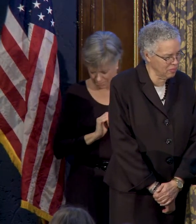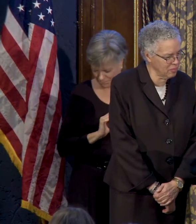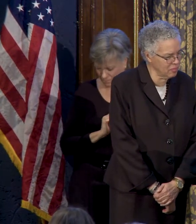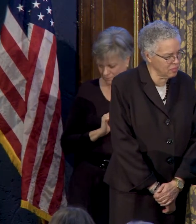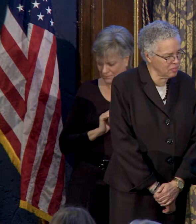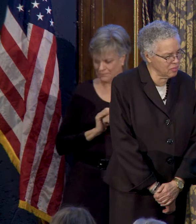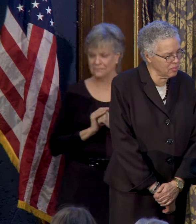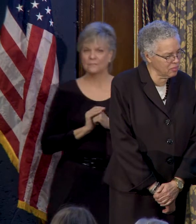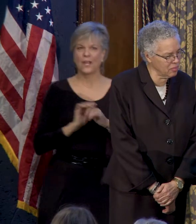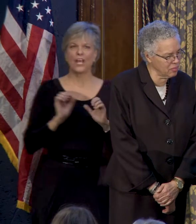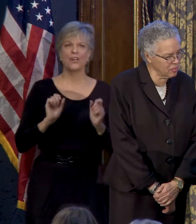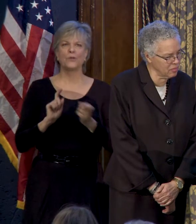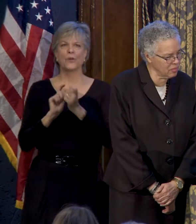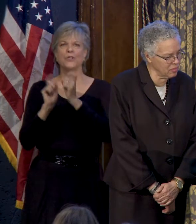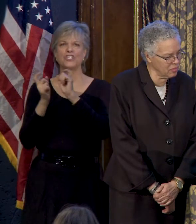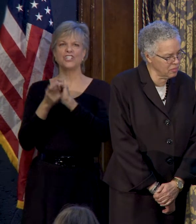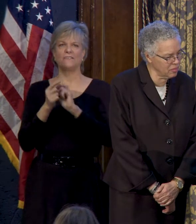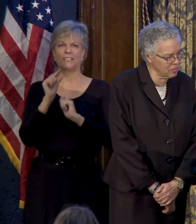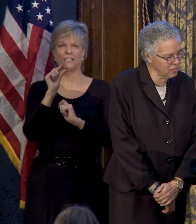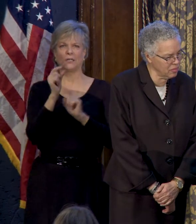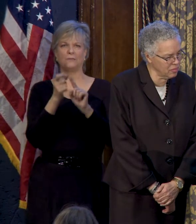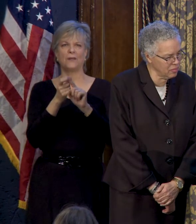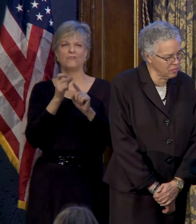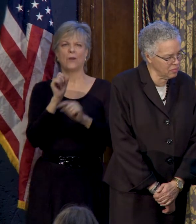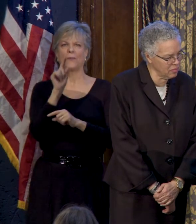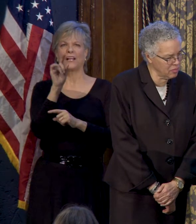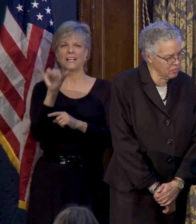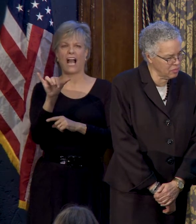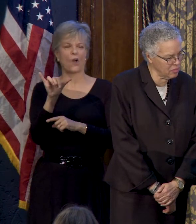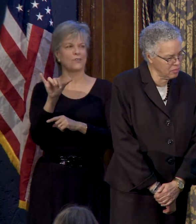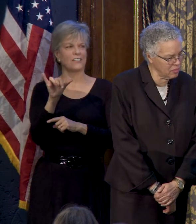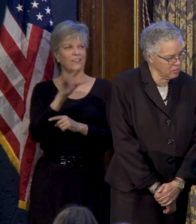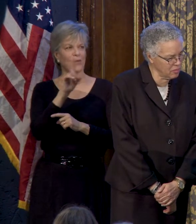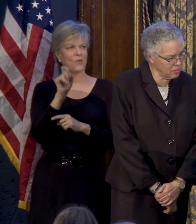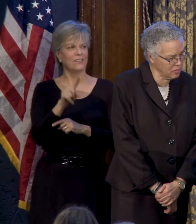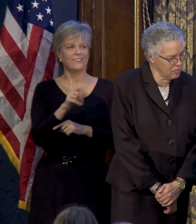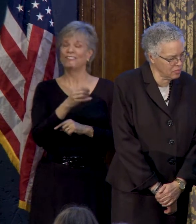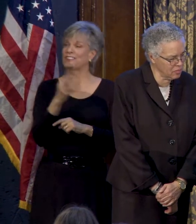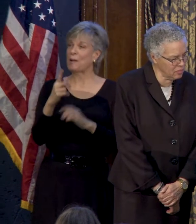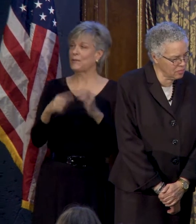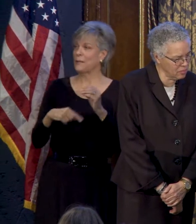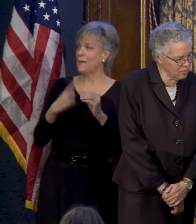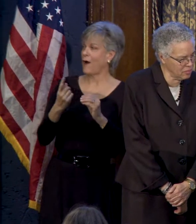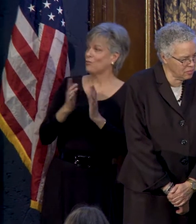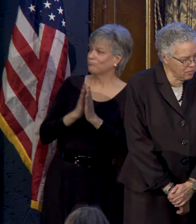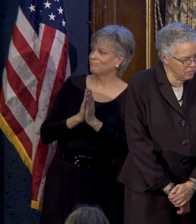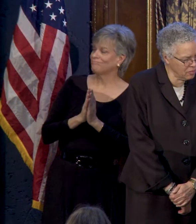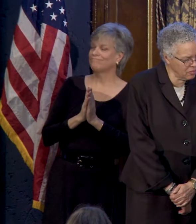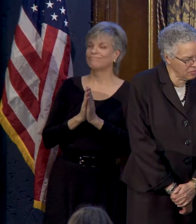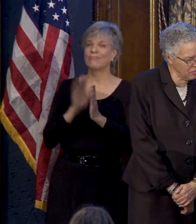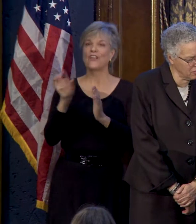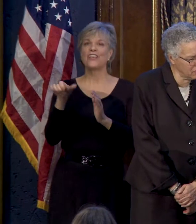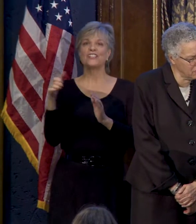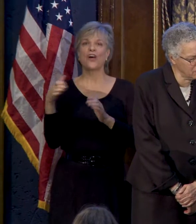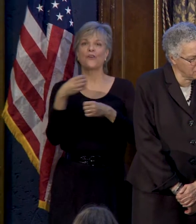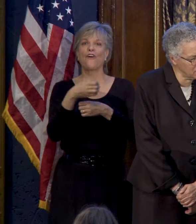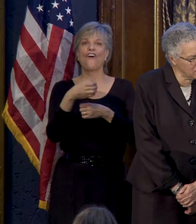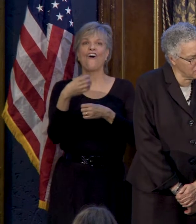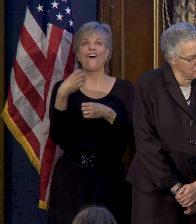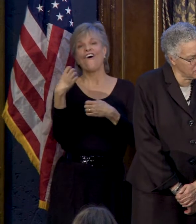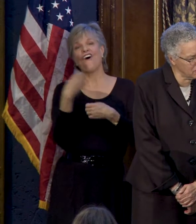So, if we could shift a little bit from county-directed questions, there are a couple about these other offices.